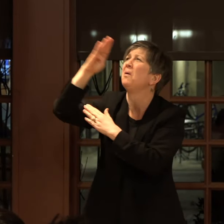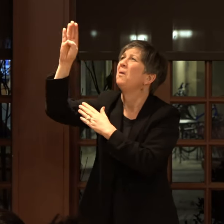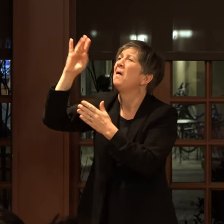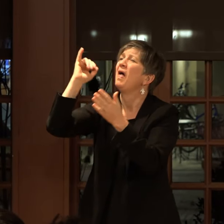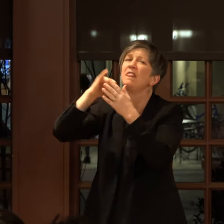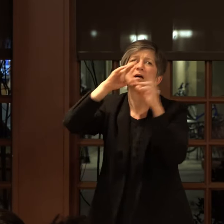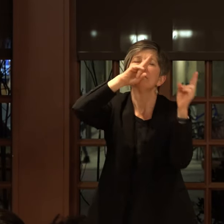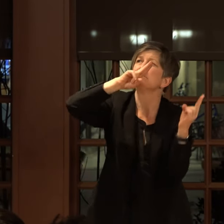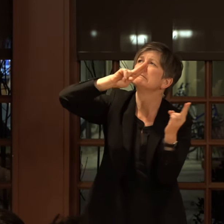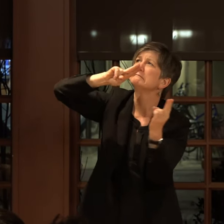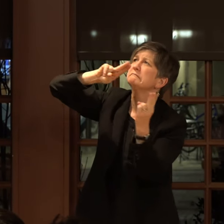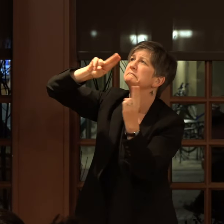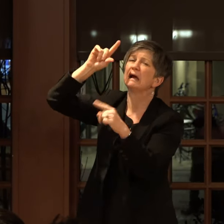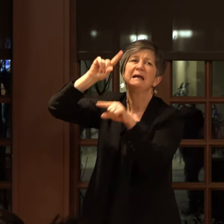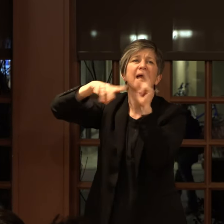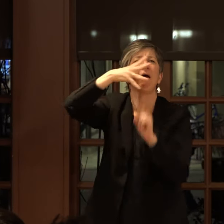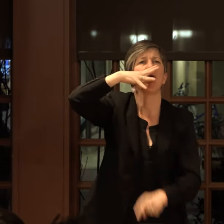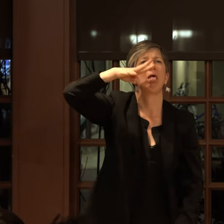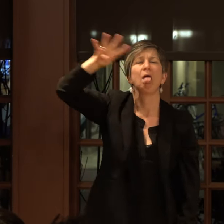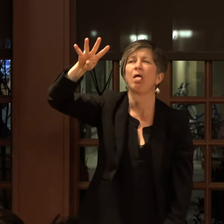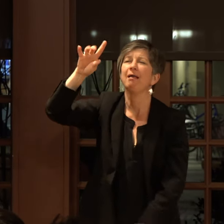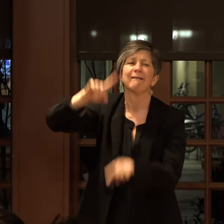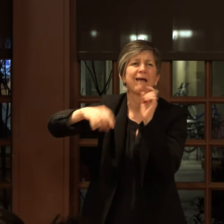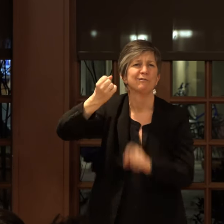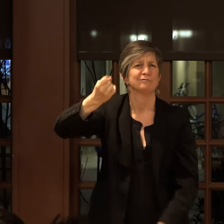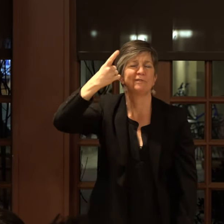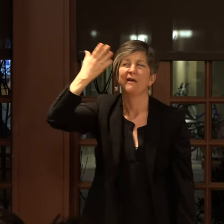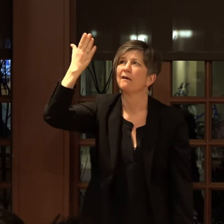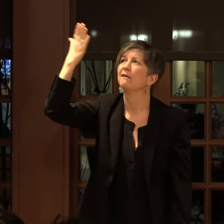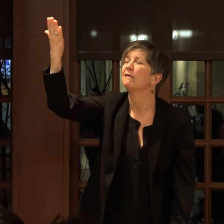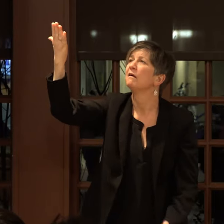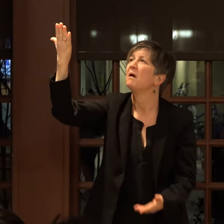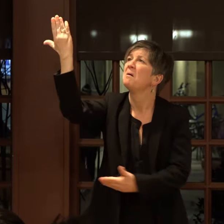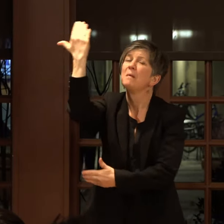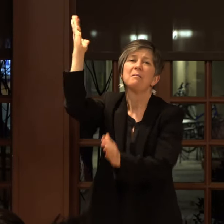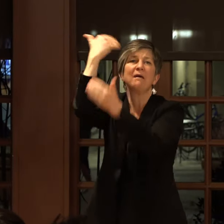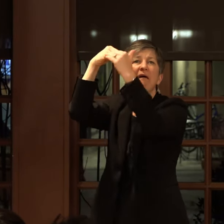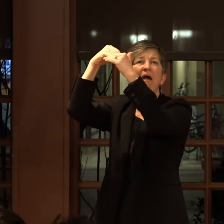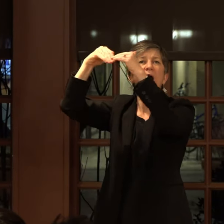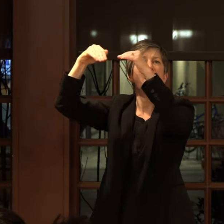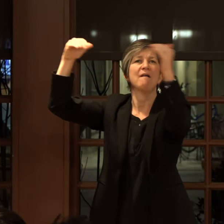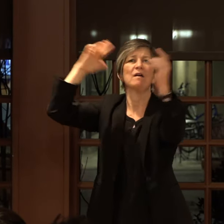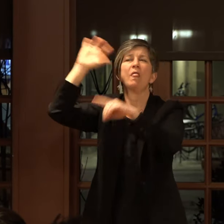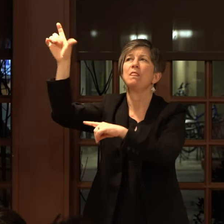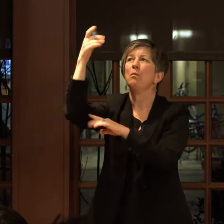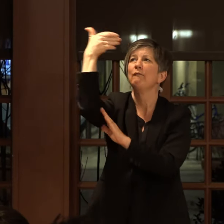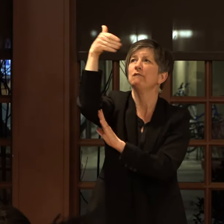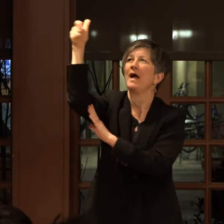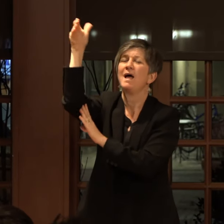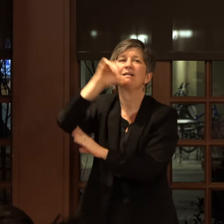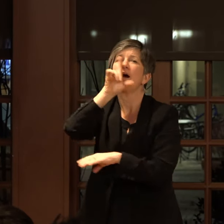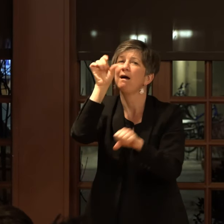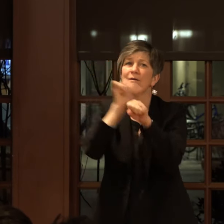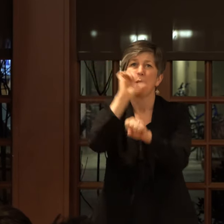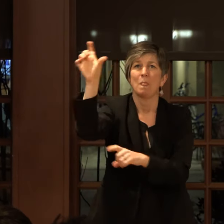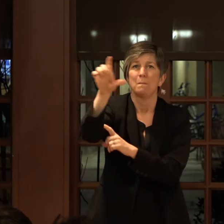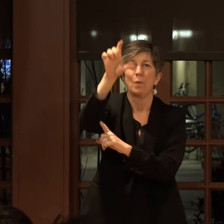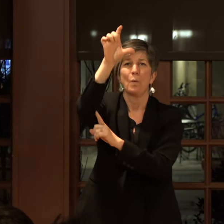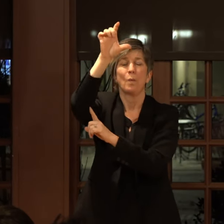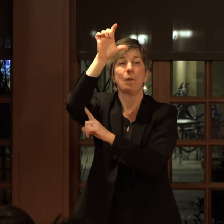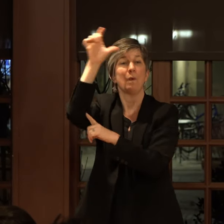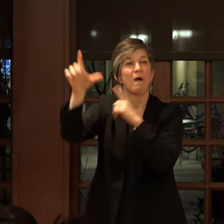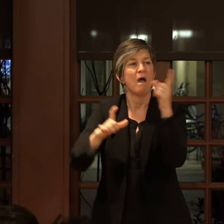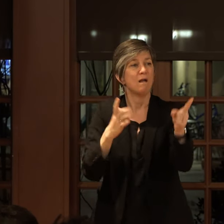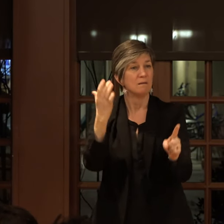reverent to be overlooked or understood. Perhaps heaven is the moon flag, not the moon. And you came to know